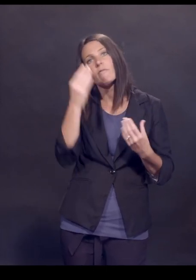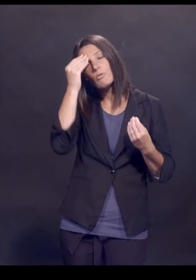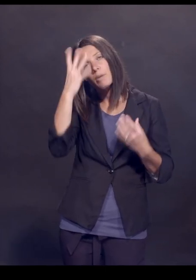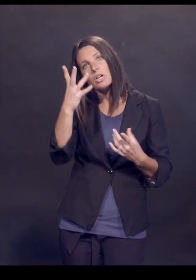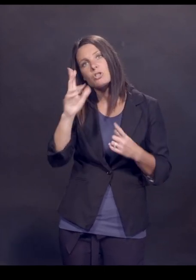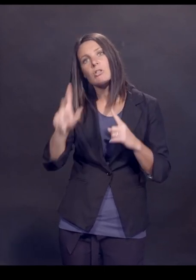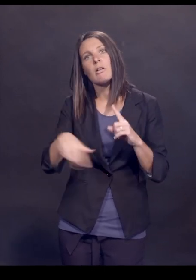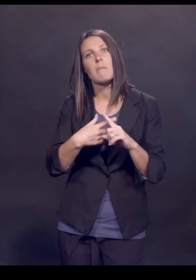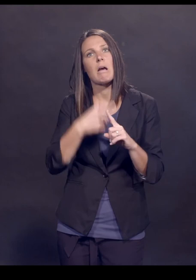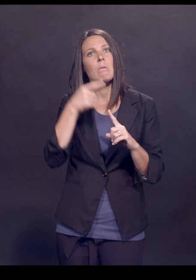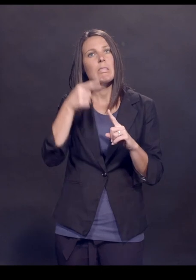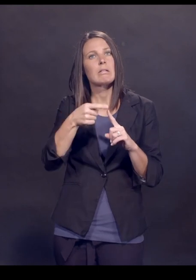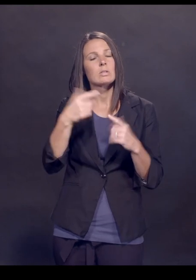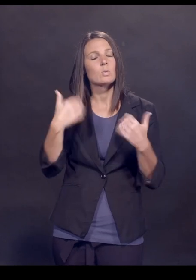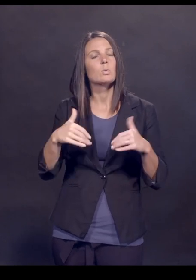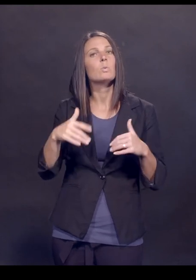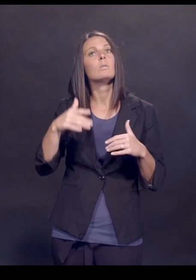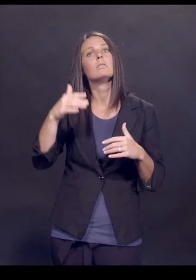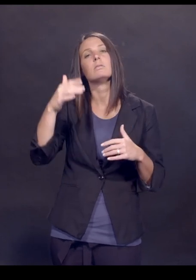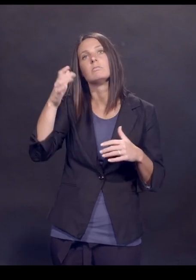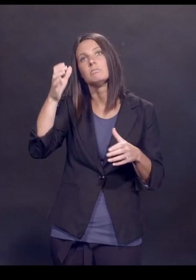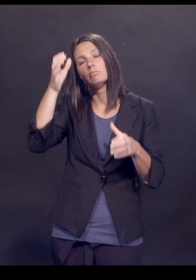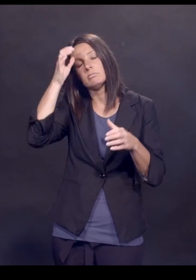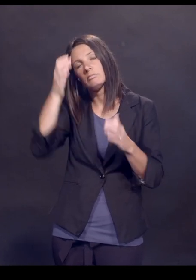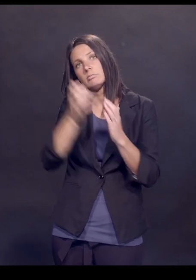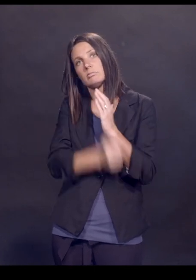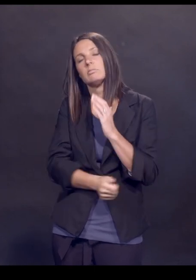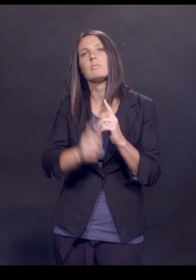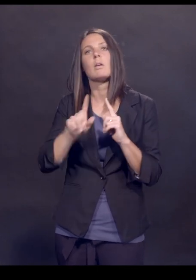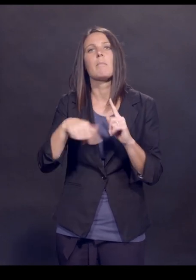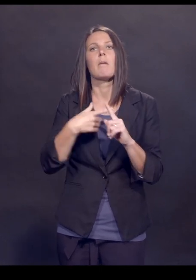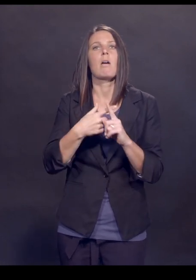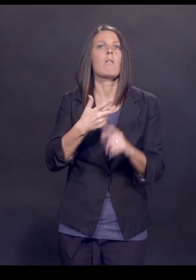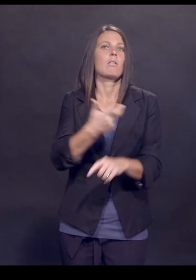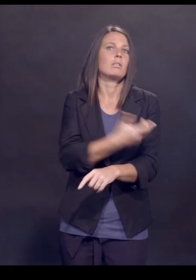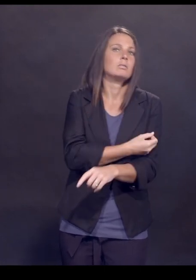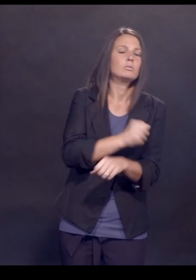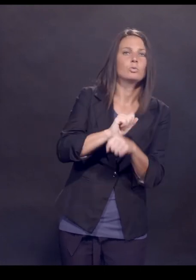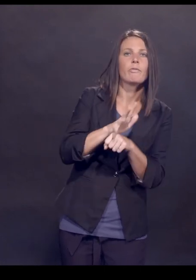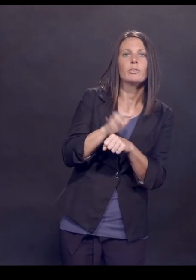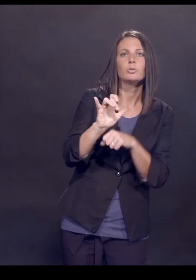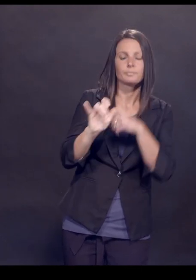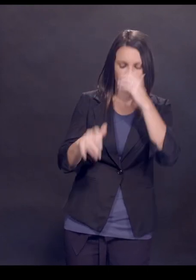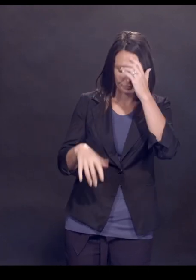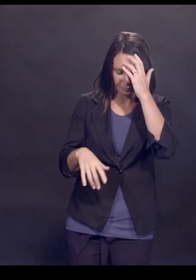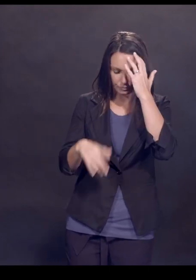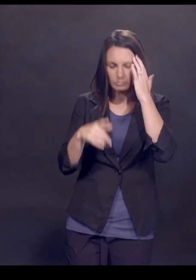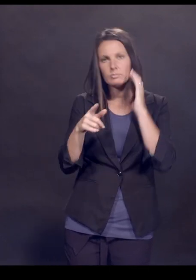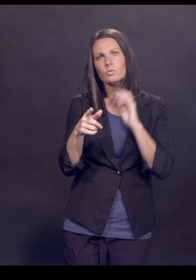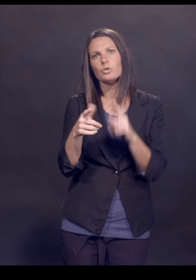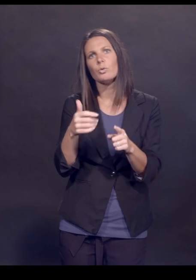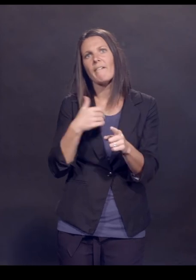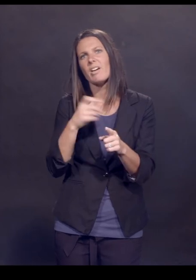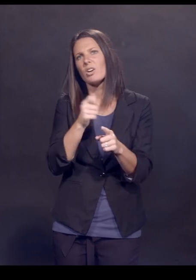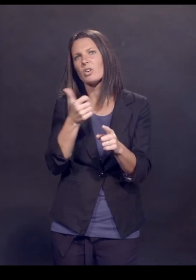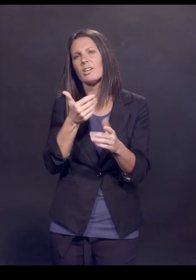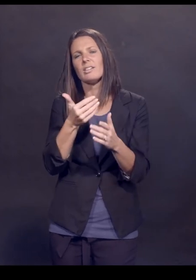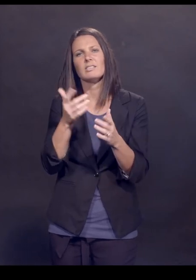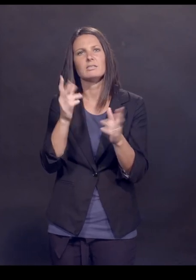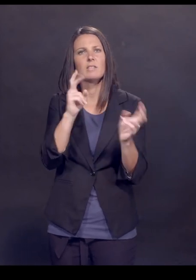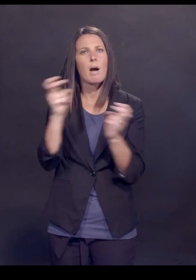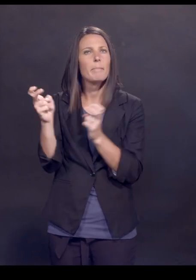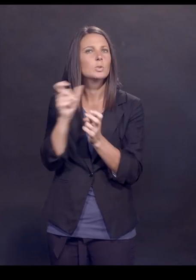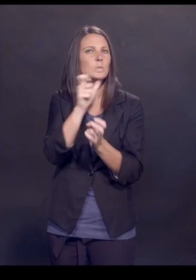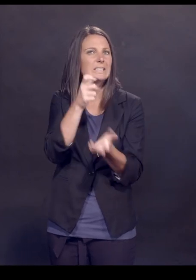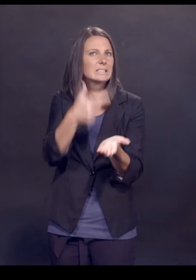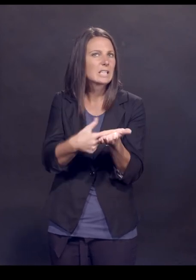and great depth of knowledge on COVID and on vaccines. Are there any things that we didn't talk about